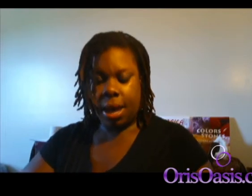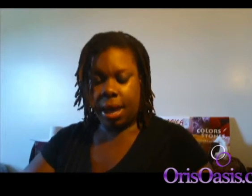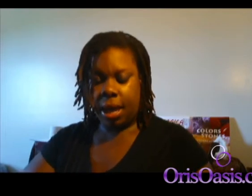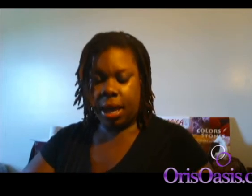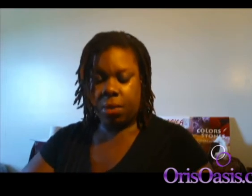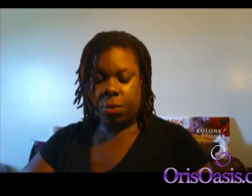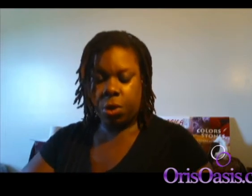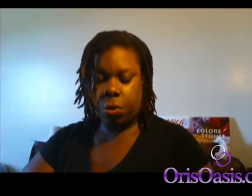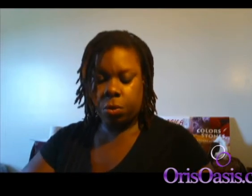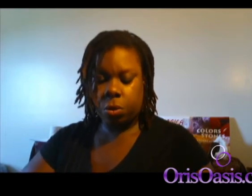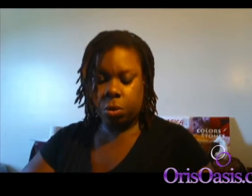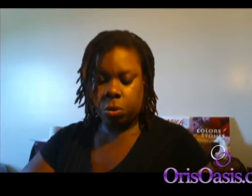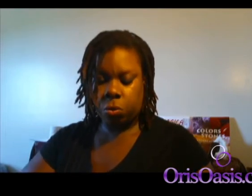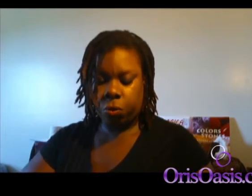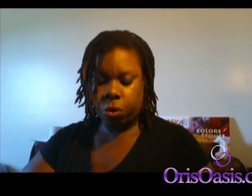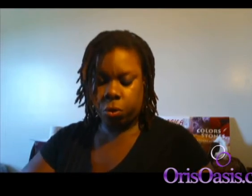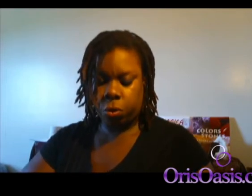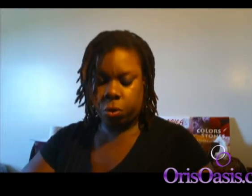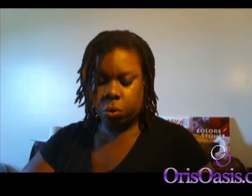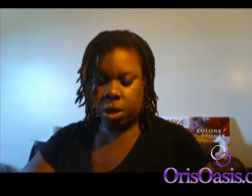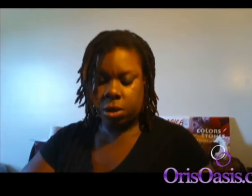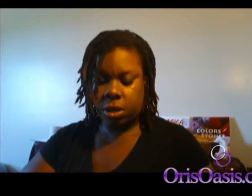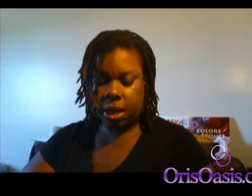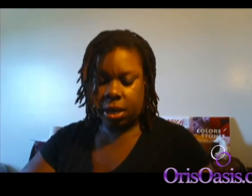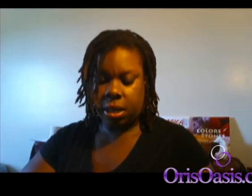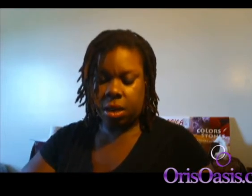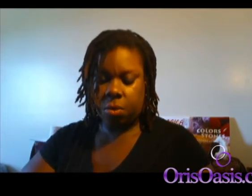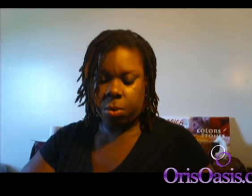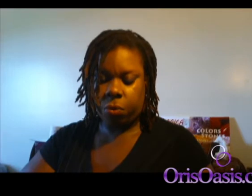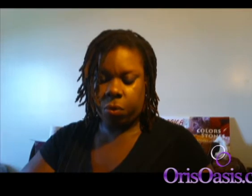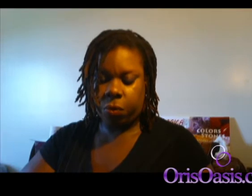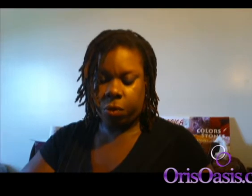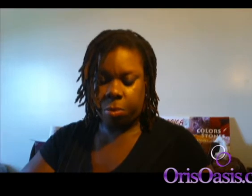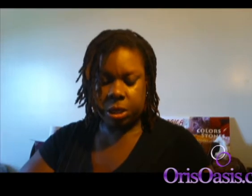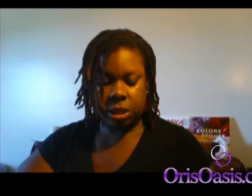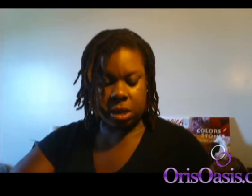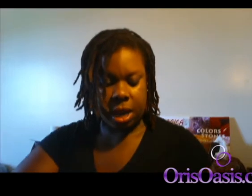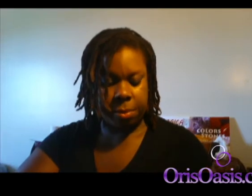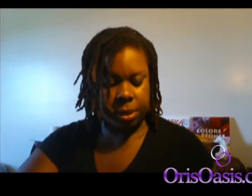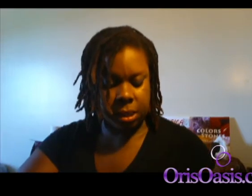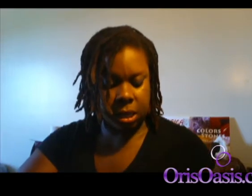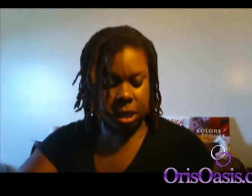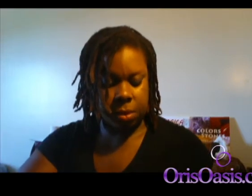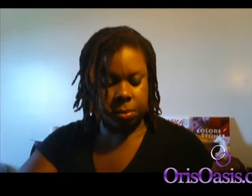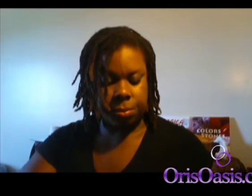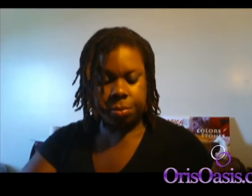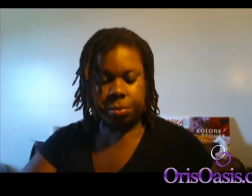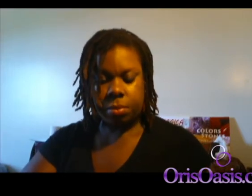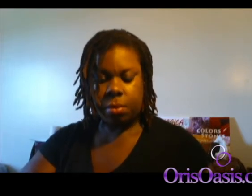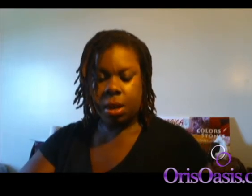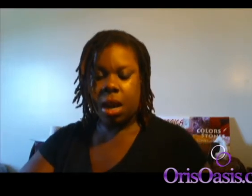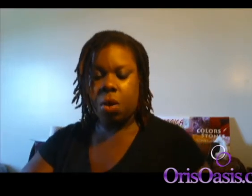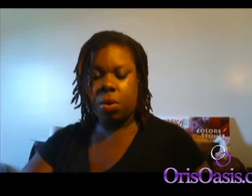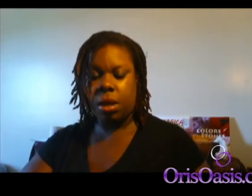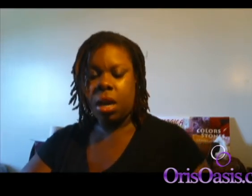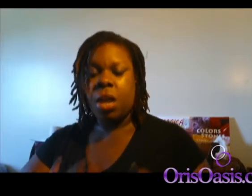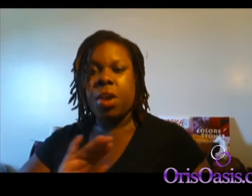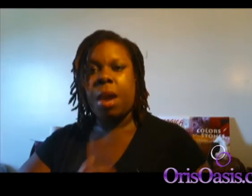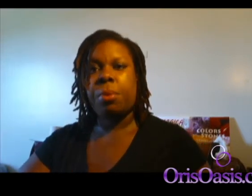And, for those, for those who understand it, that I work with the fifth dimension, they're able to see, not only, they're able to